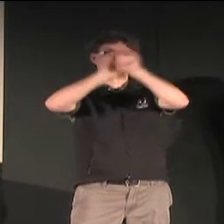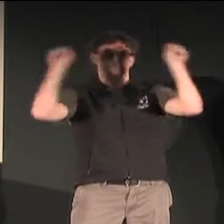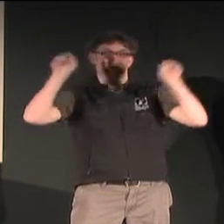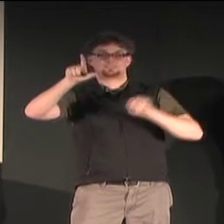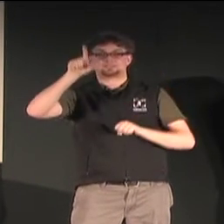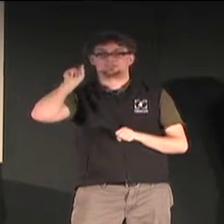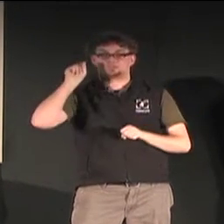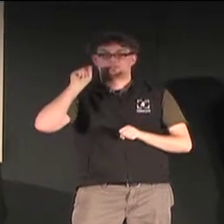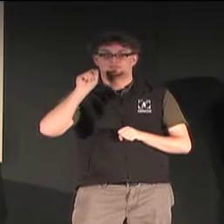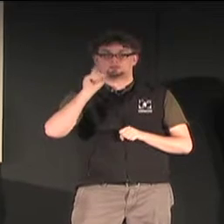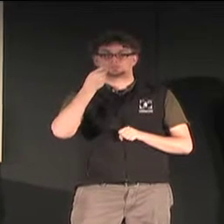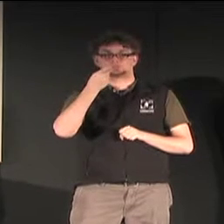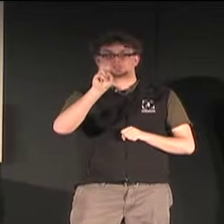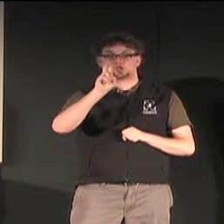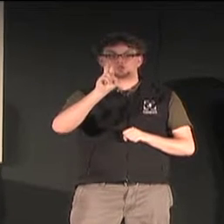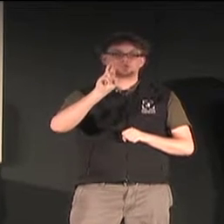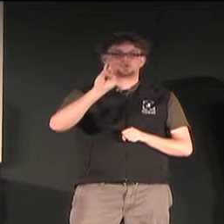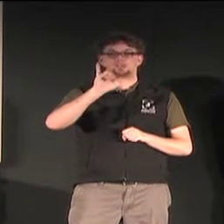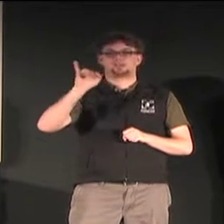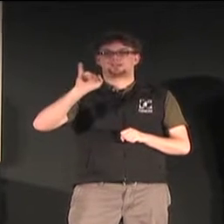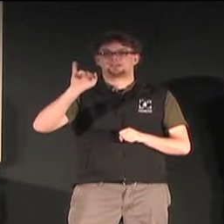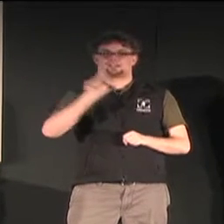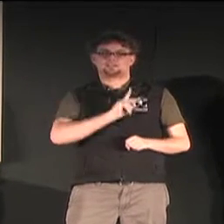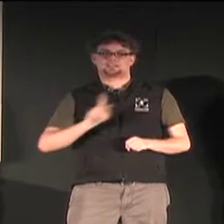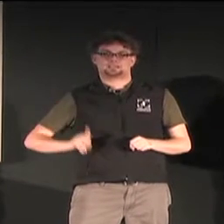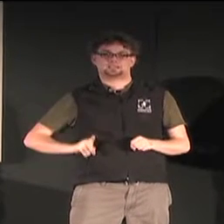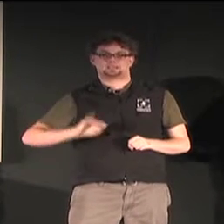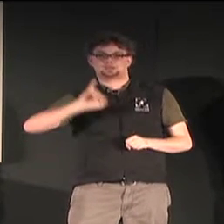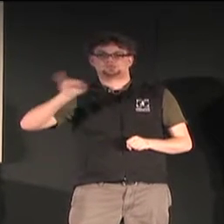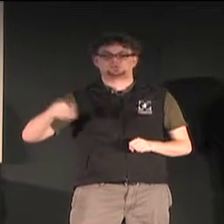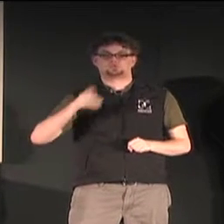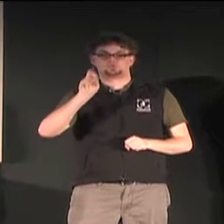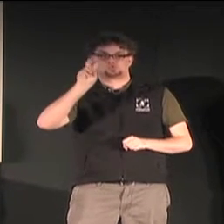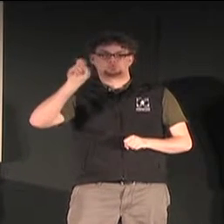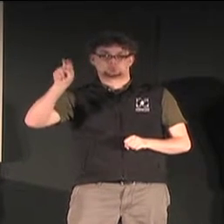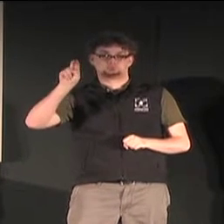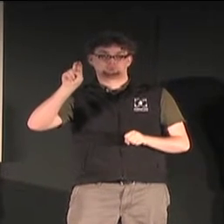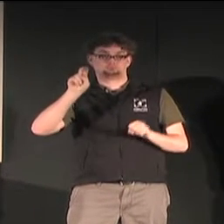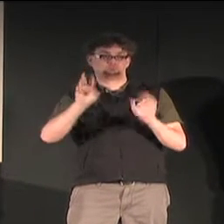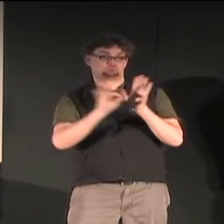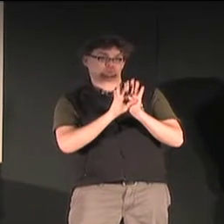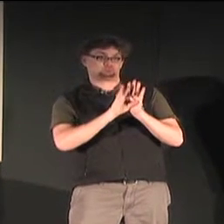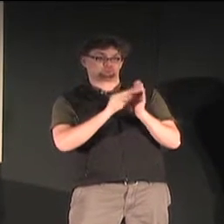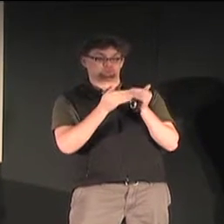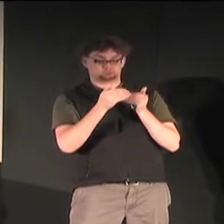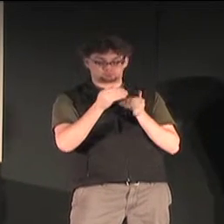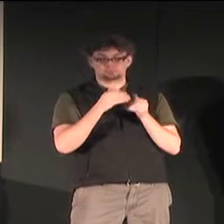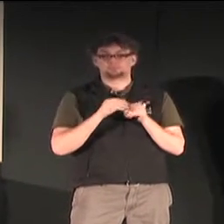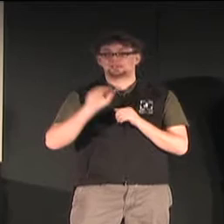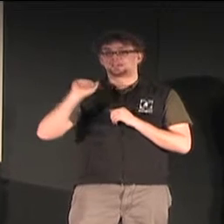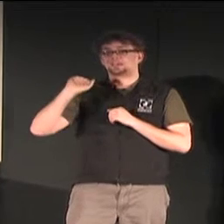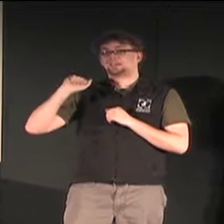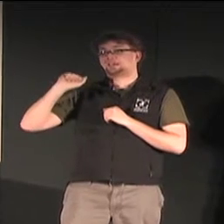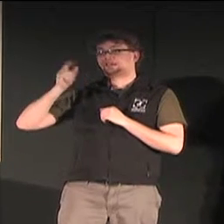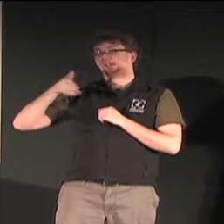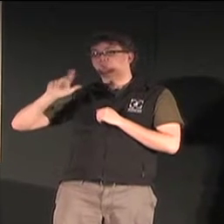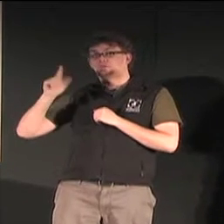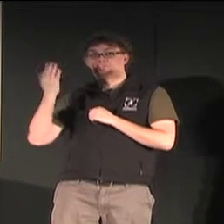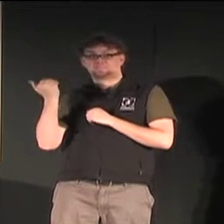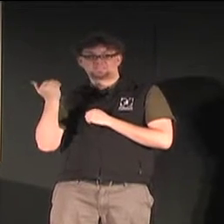Now. And on March 13th, that movement actually ended, and I, King Jordan, was selected as the